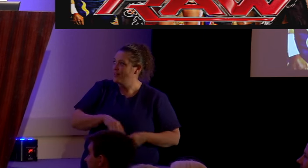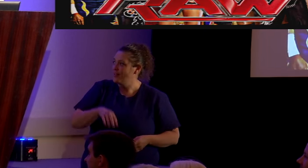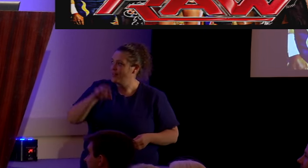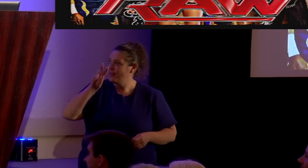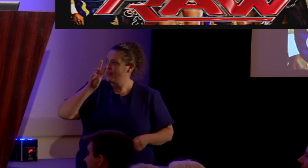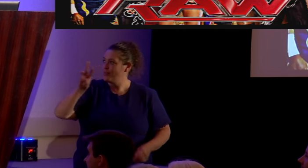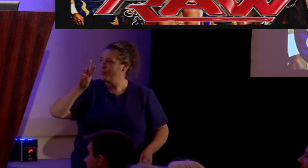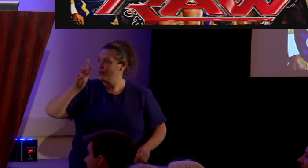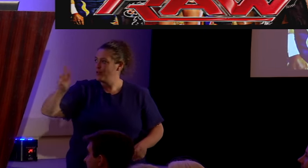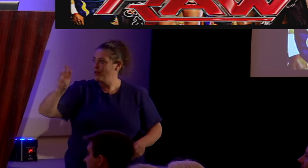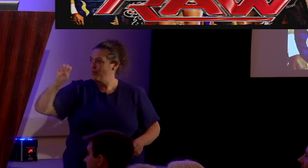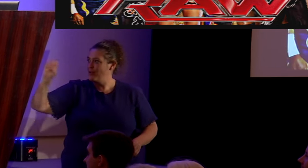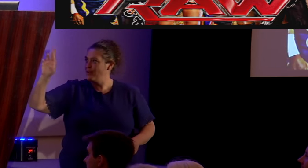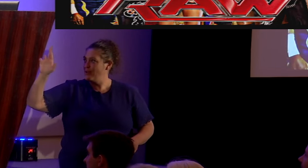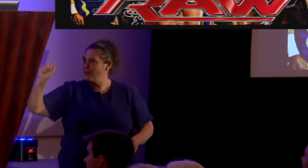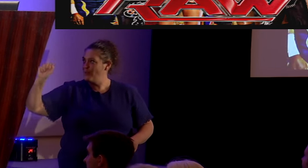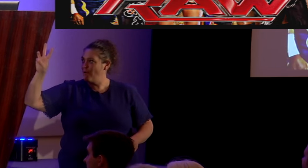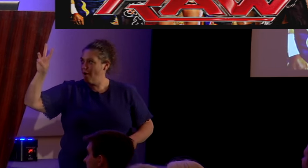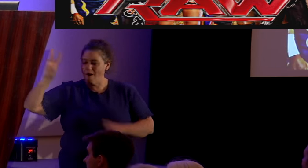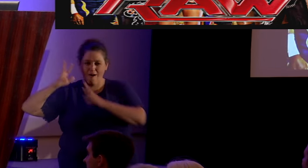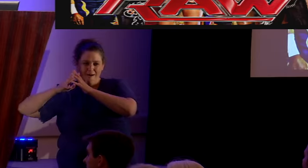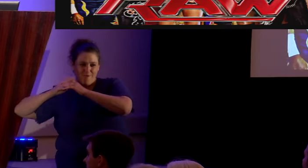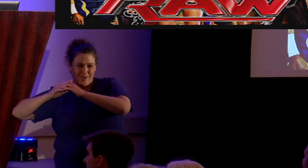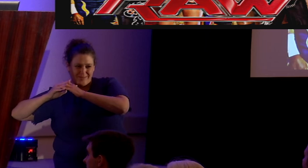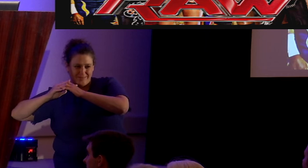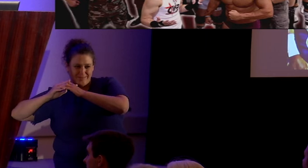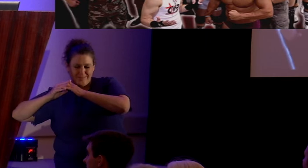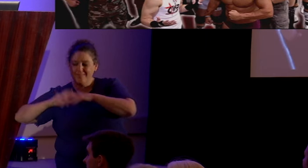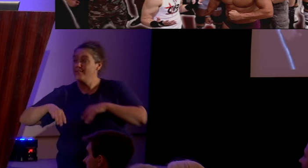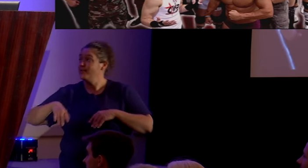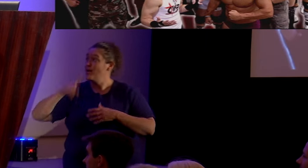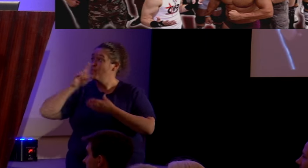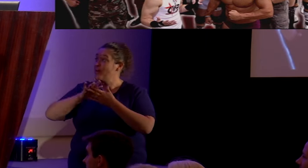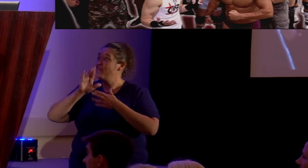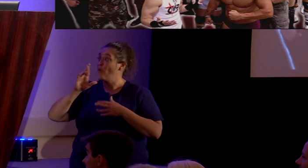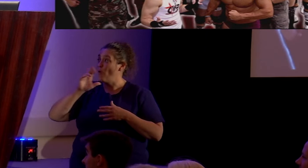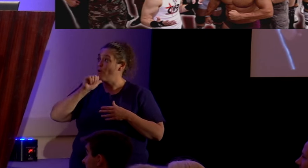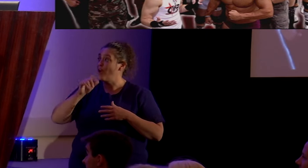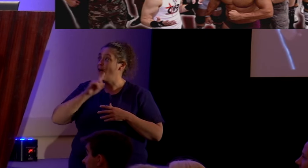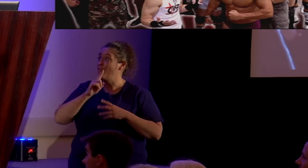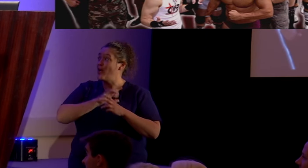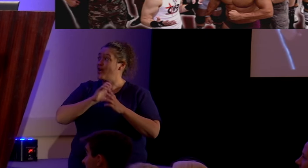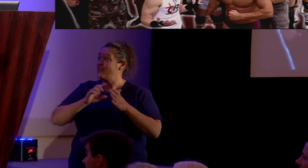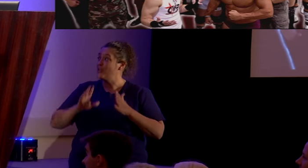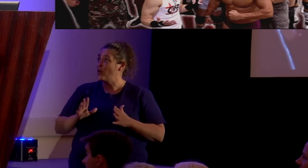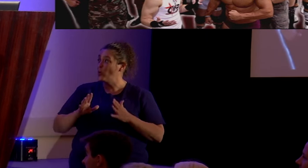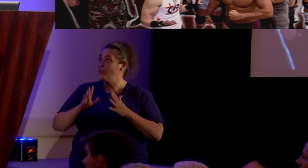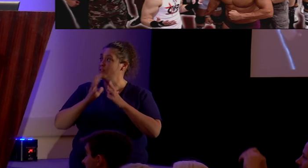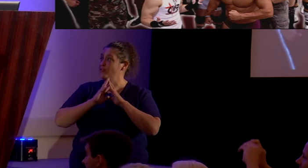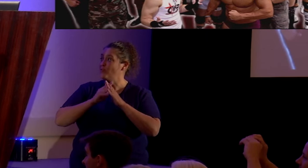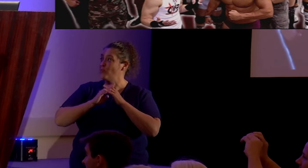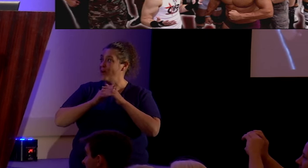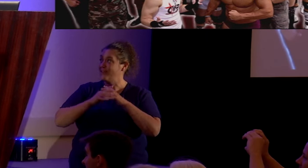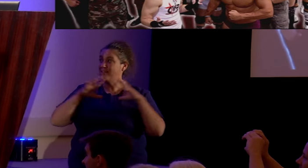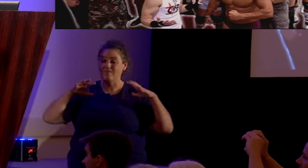WWE Raw. Believe it or not, there is a Christian wrestling federation.